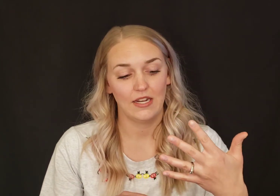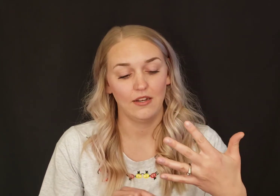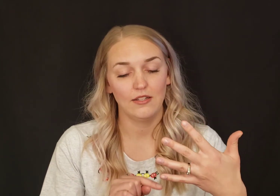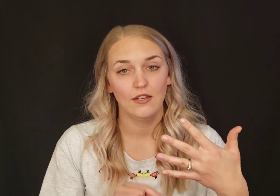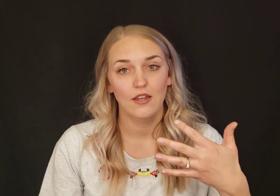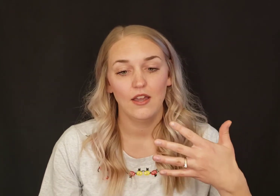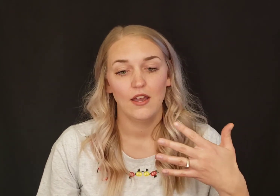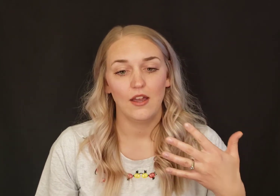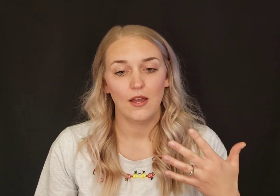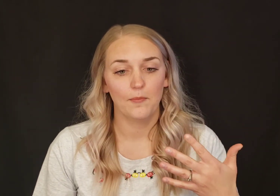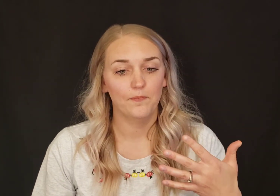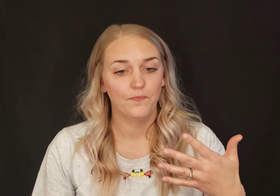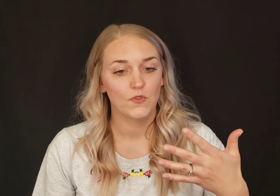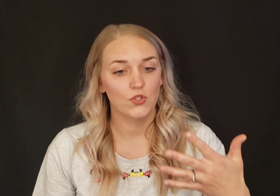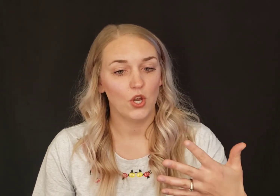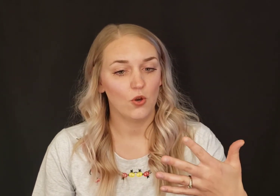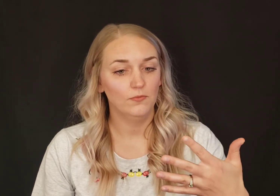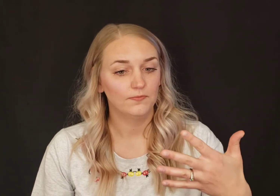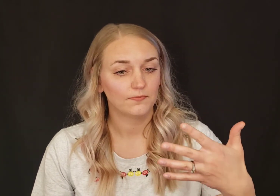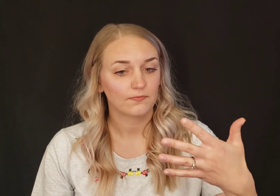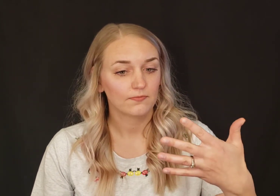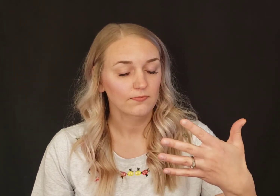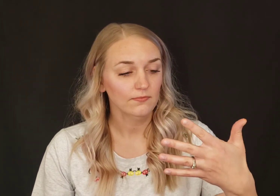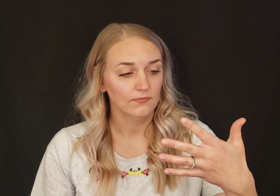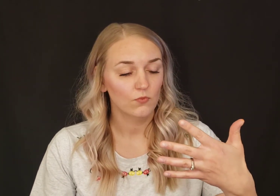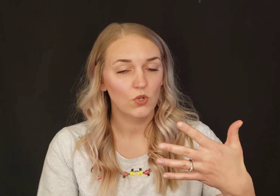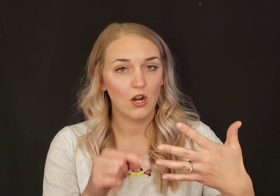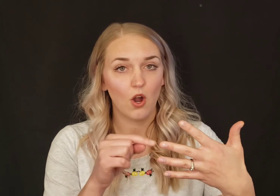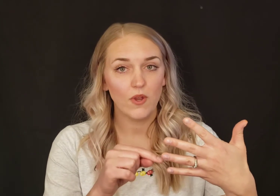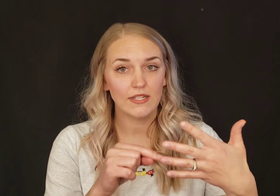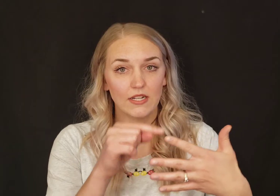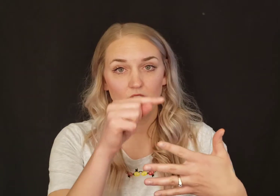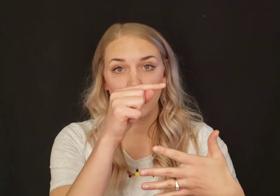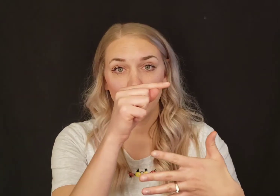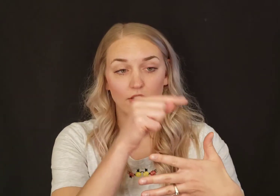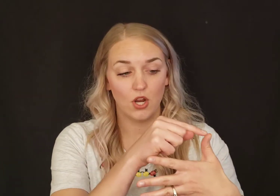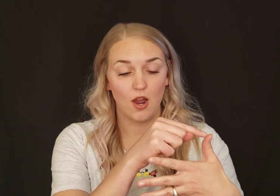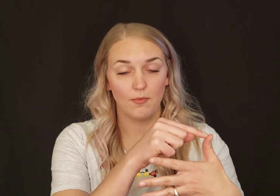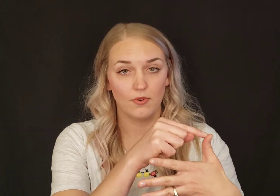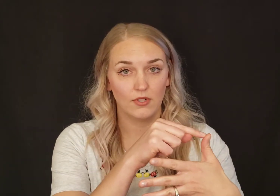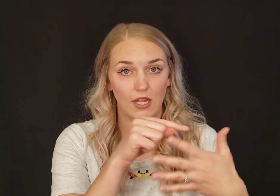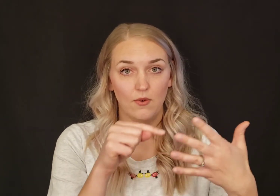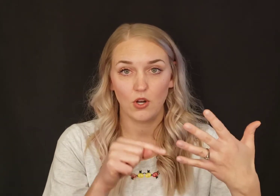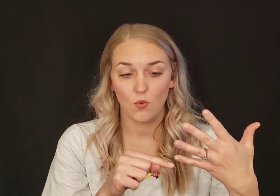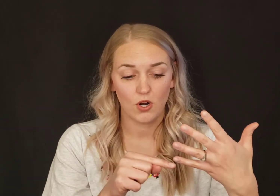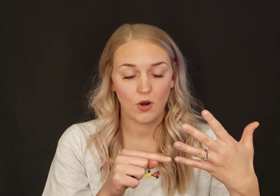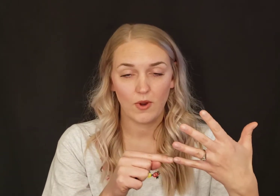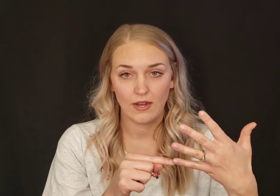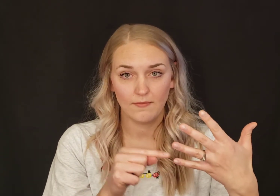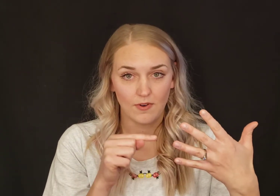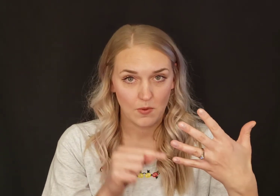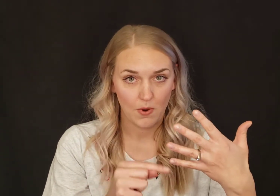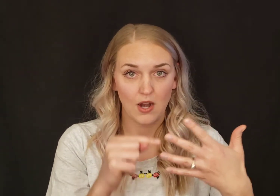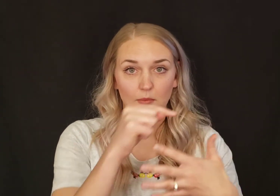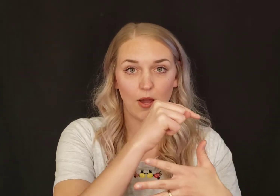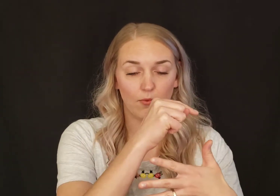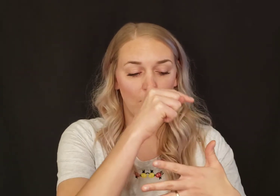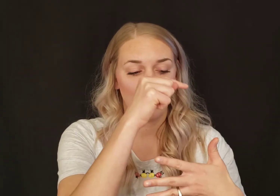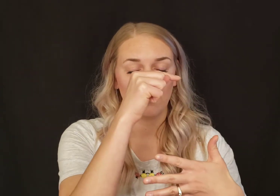second. So we are always going to start at the top. Okay, we don't work our way from the bottom up, we always